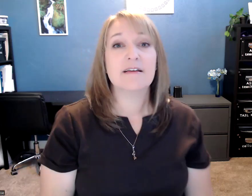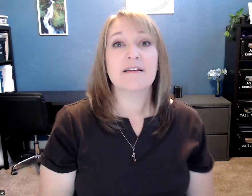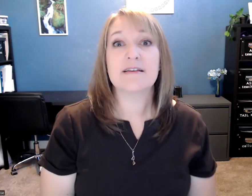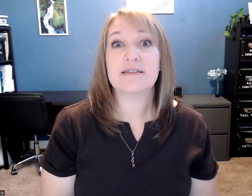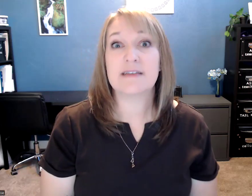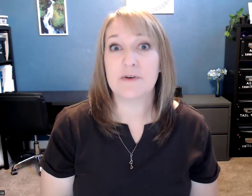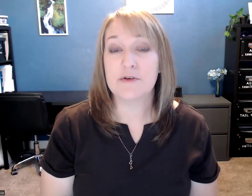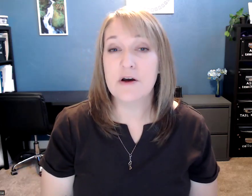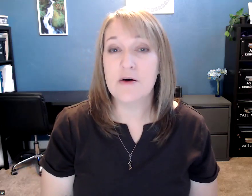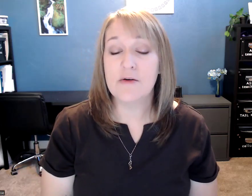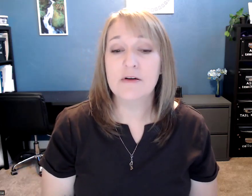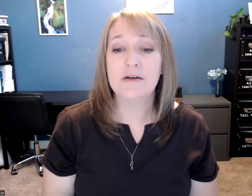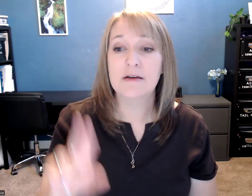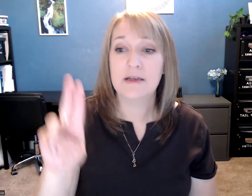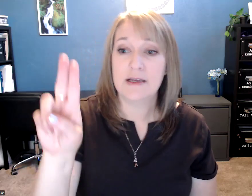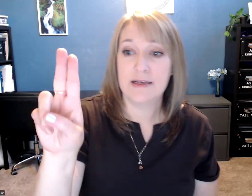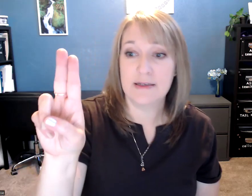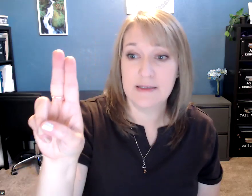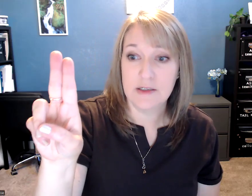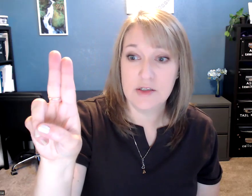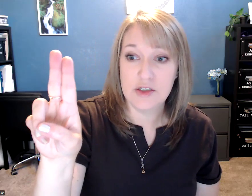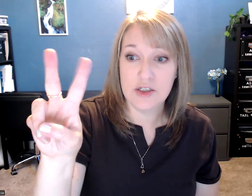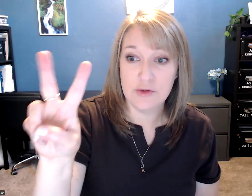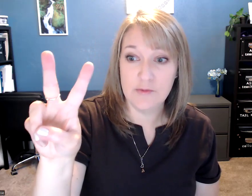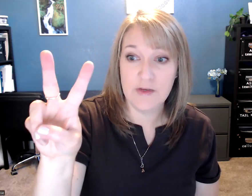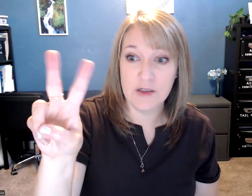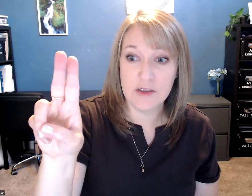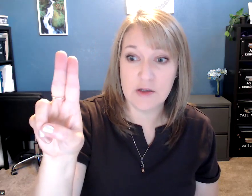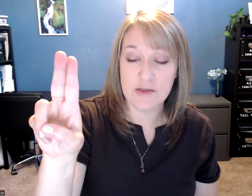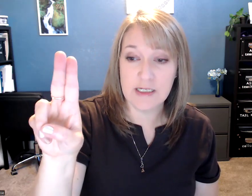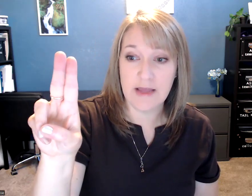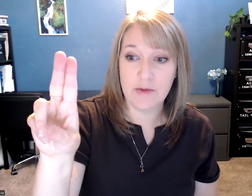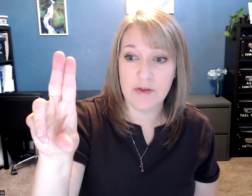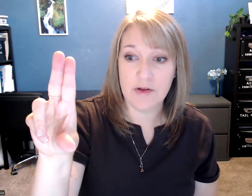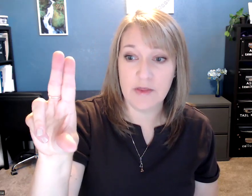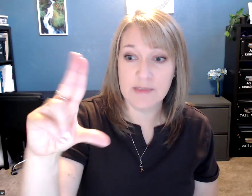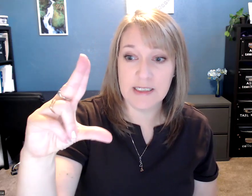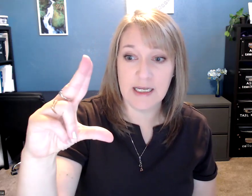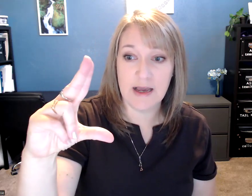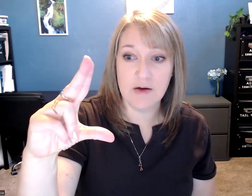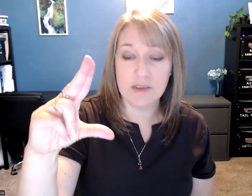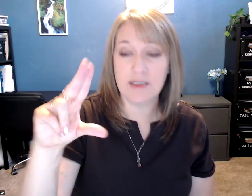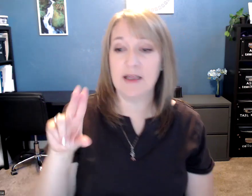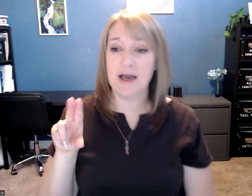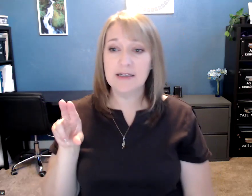The sign for no is two fingers close together with your thumb sticking out like that.